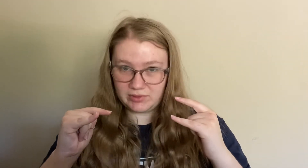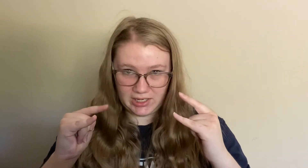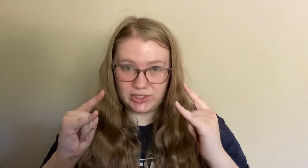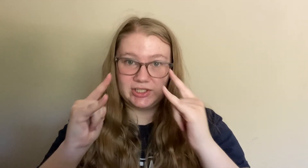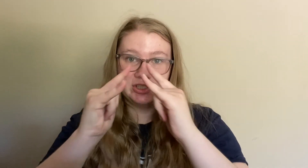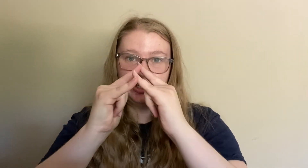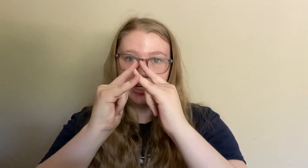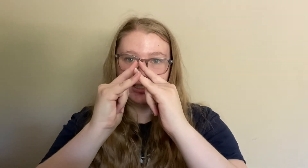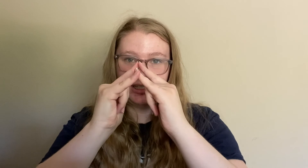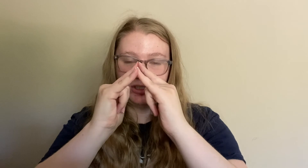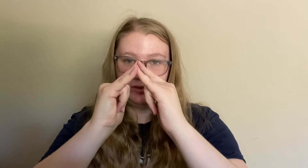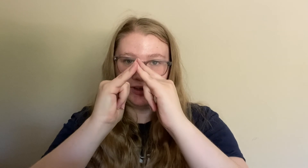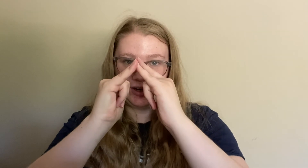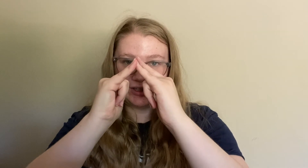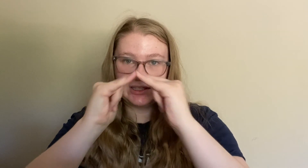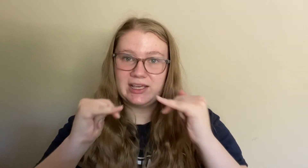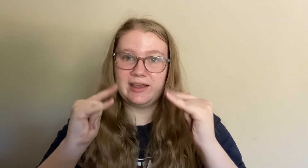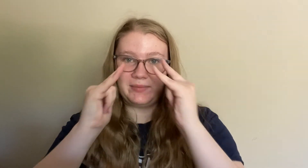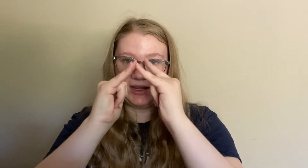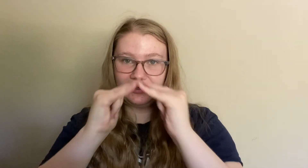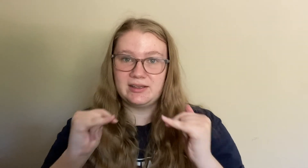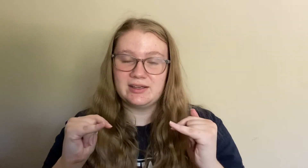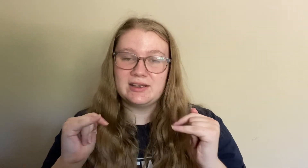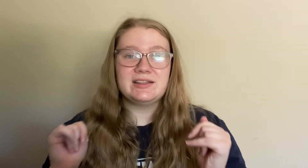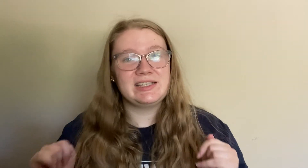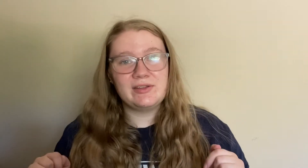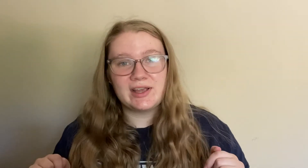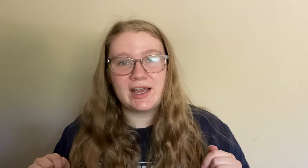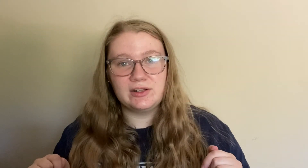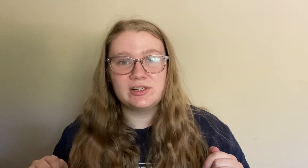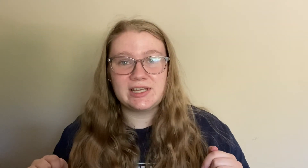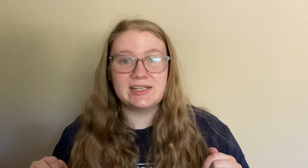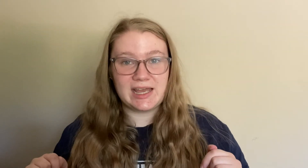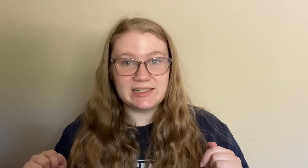touch. It's just these two fingers. Camping. See how that kind of looks like a tent?